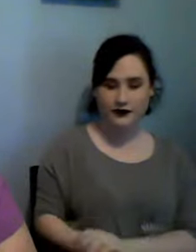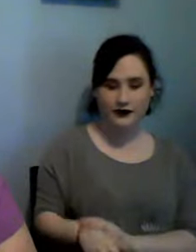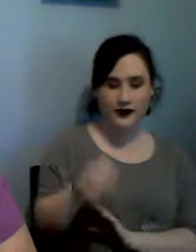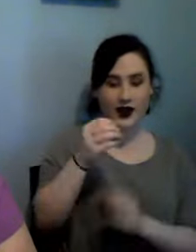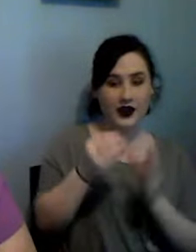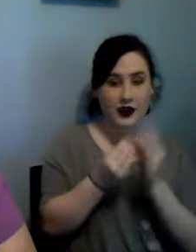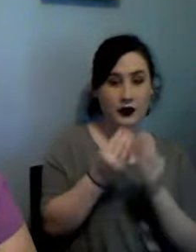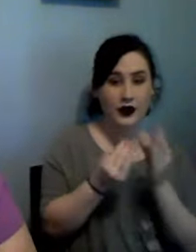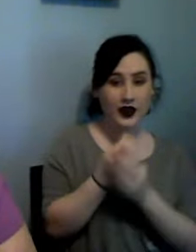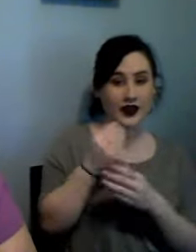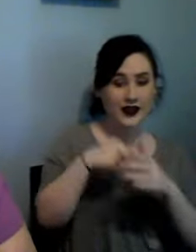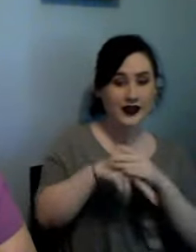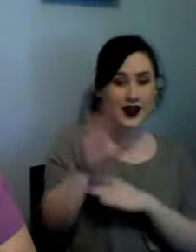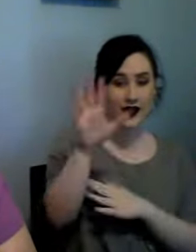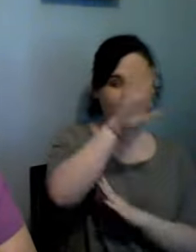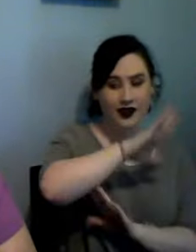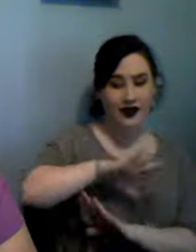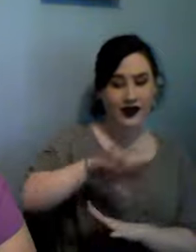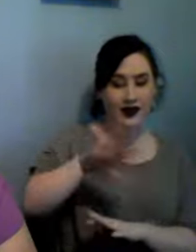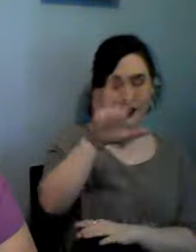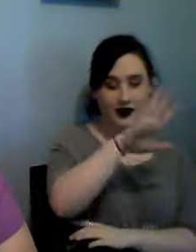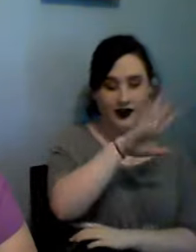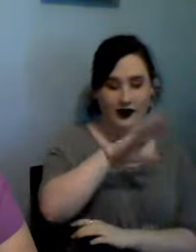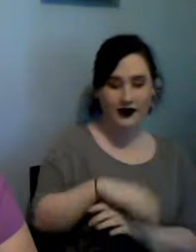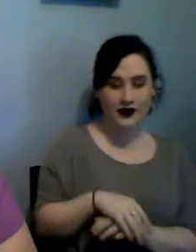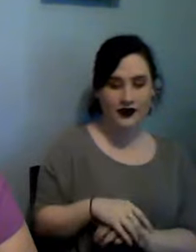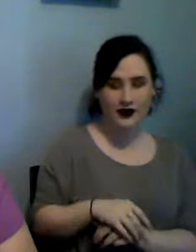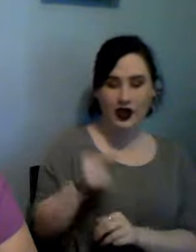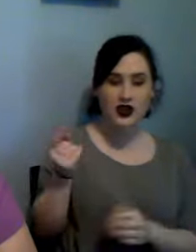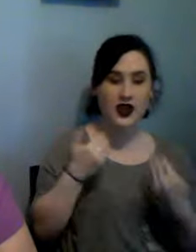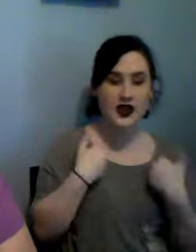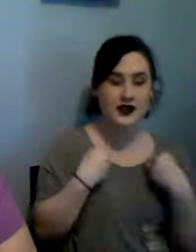I have a spring has sprung Rebecca the reindeer